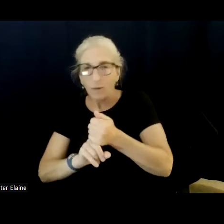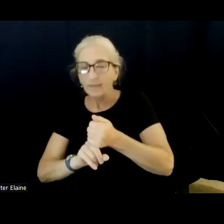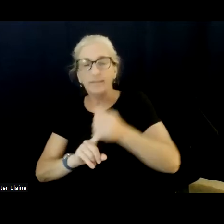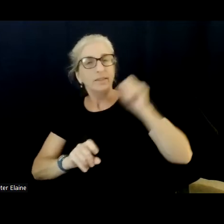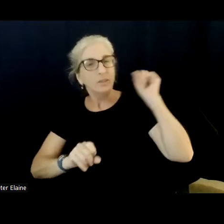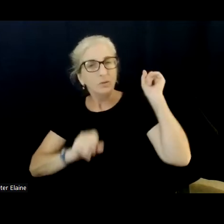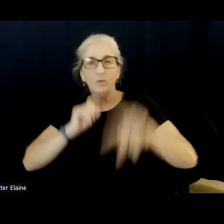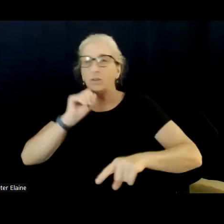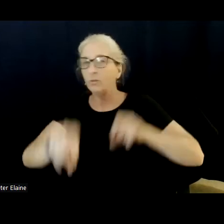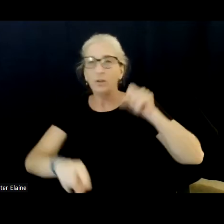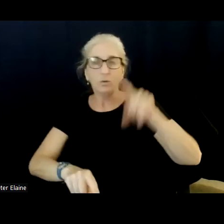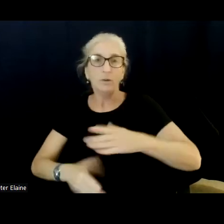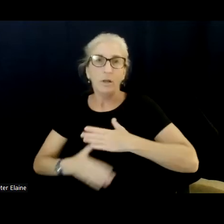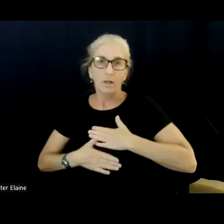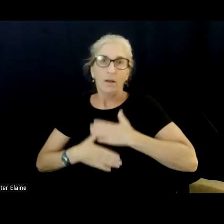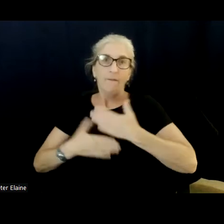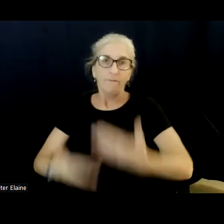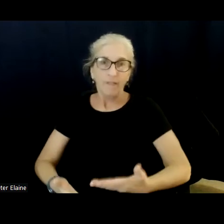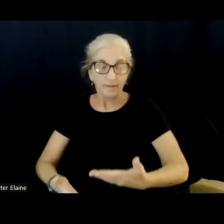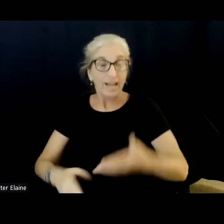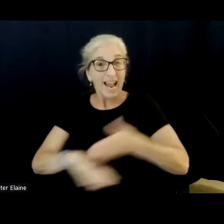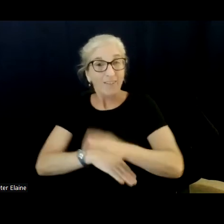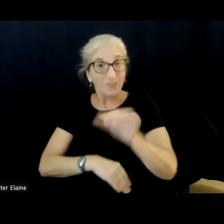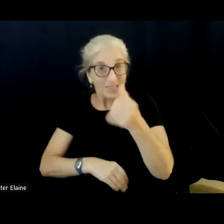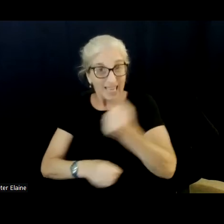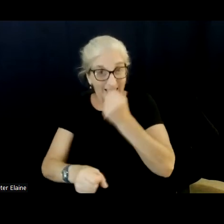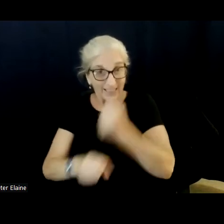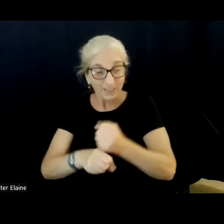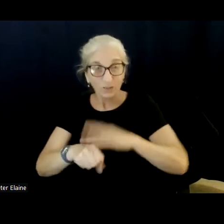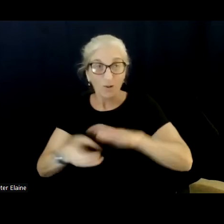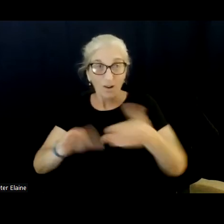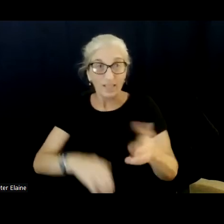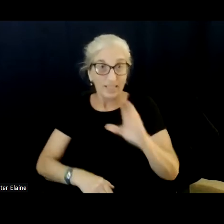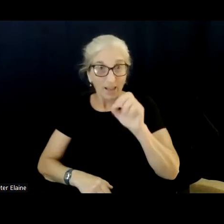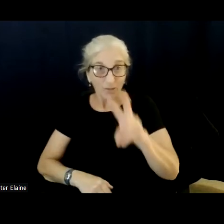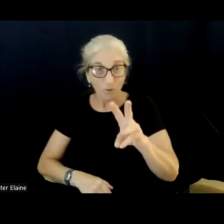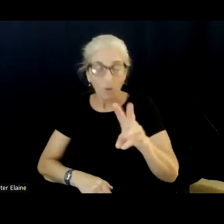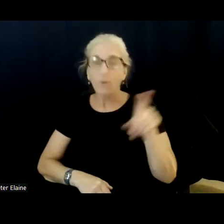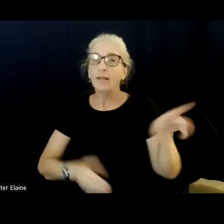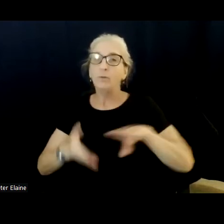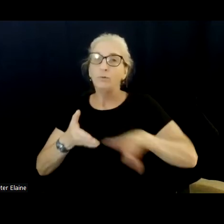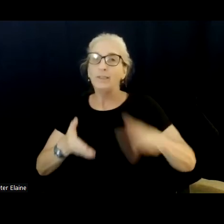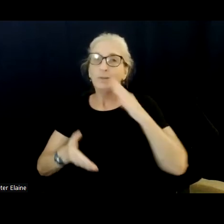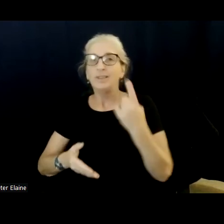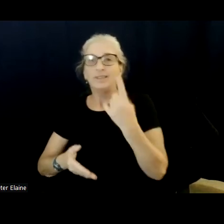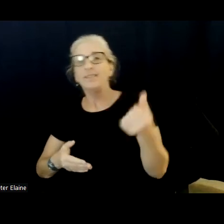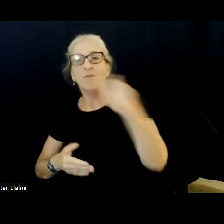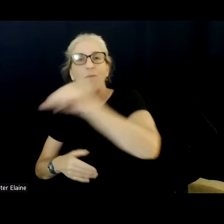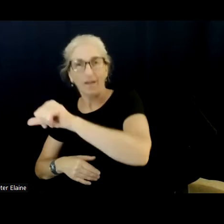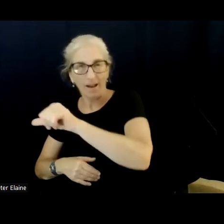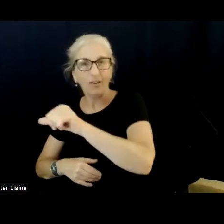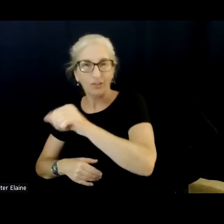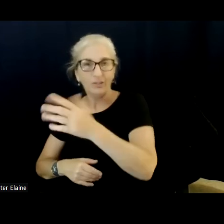person who did it. And after 10 years on death row, David Vasquez was released. Most of you on the call will be familiar with the case of Nellie Latson,